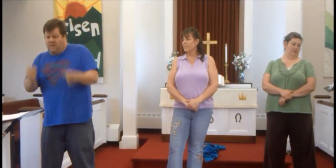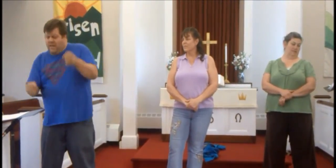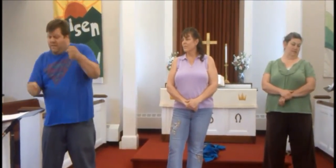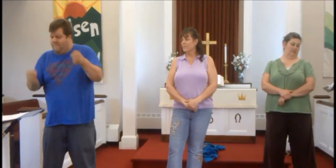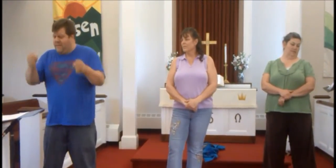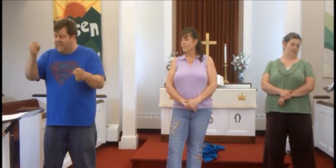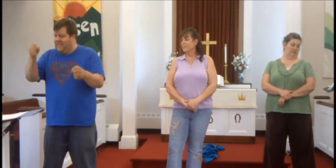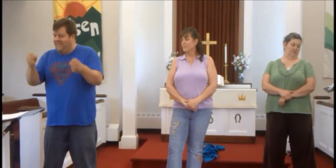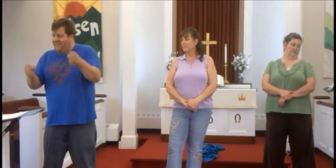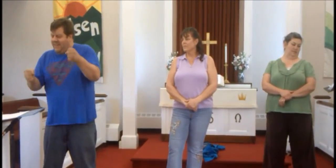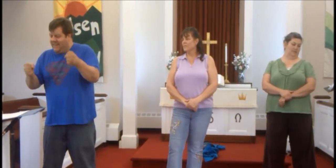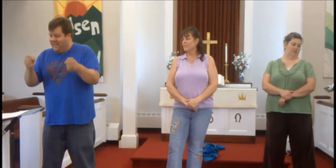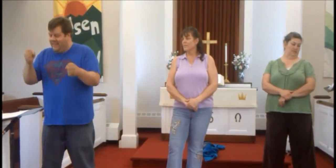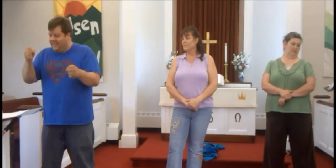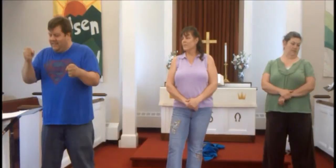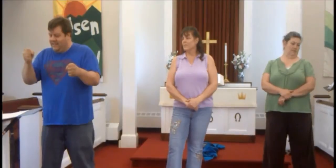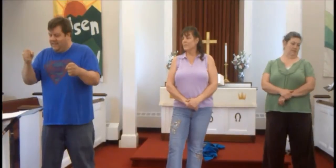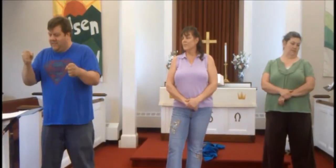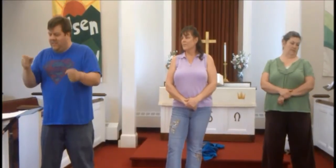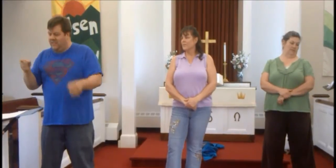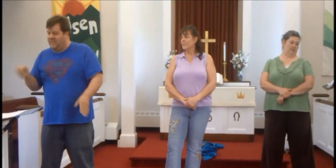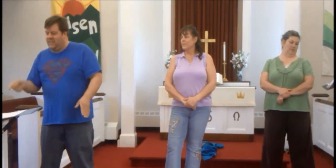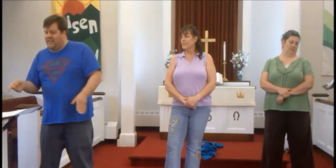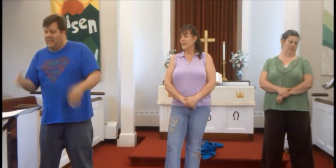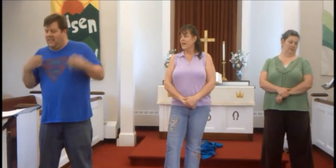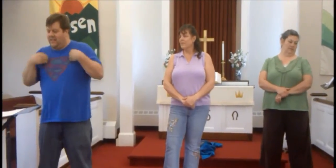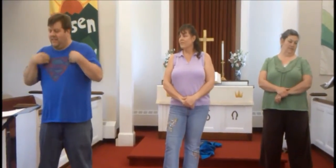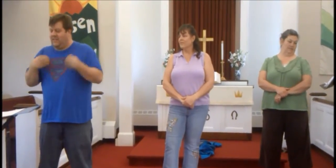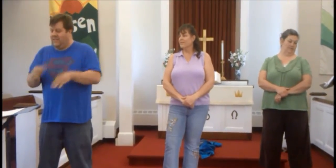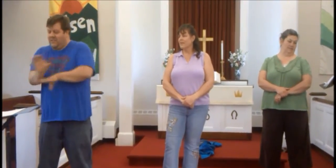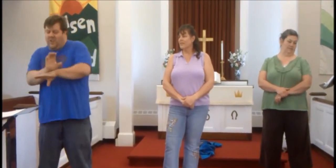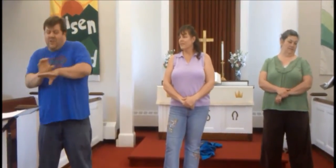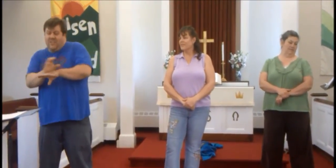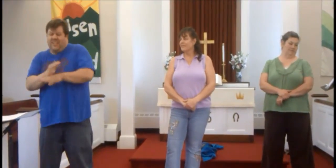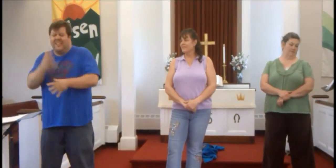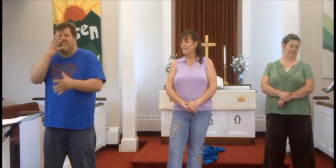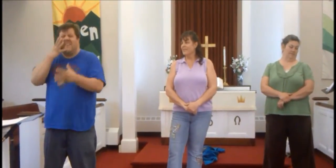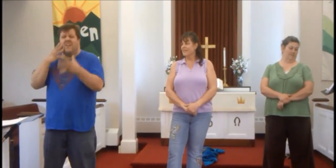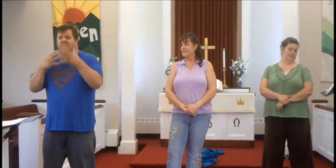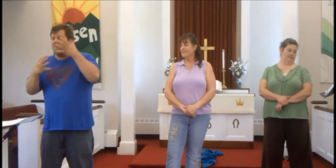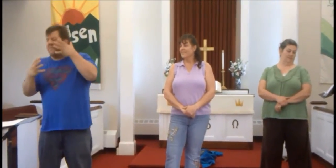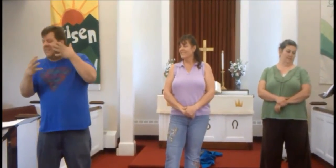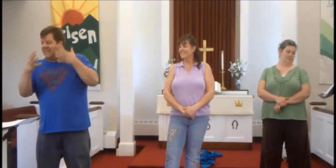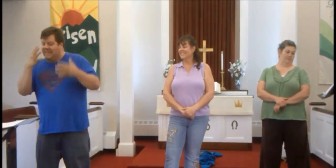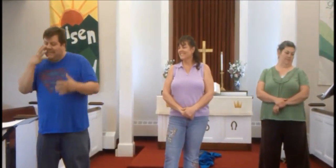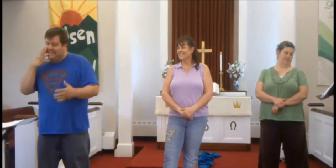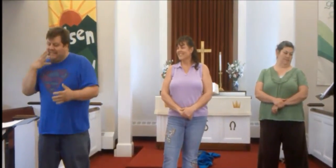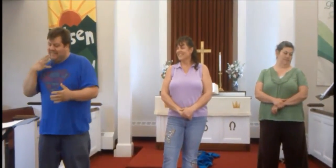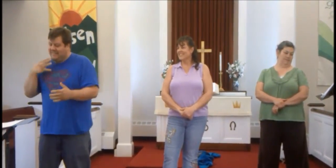-red minivan, she's got chocolate on her face,